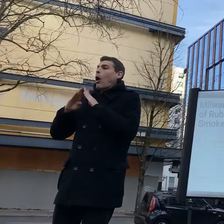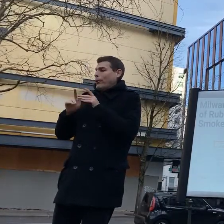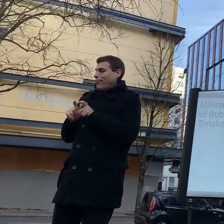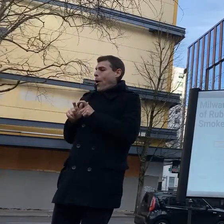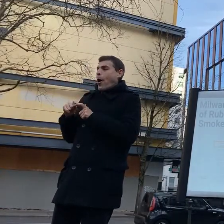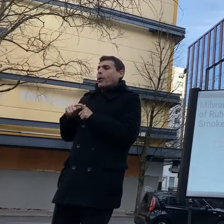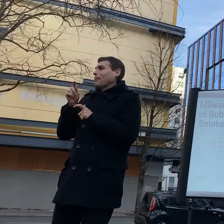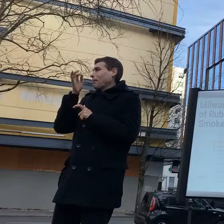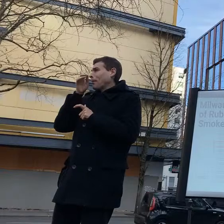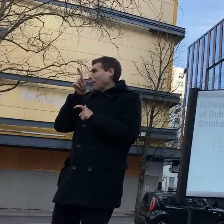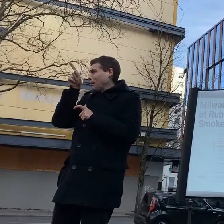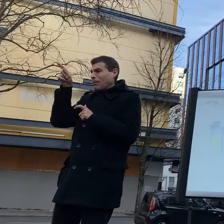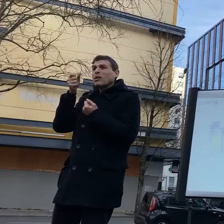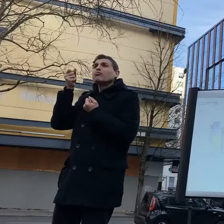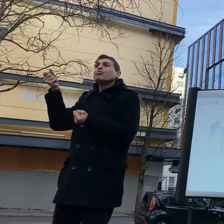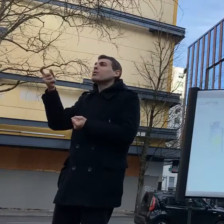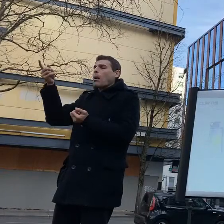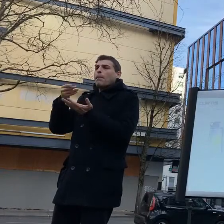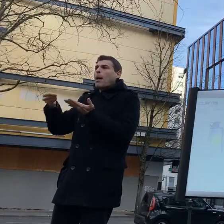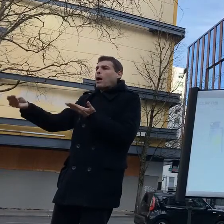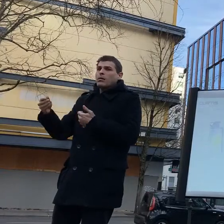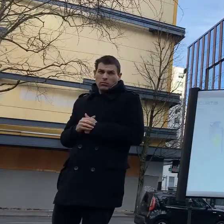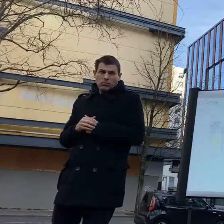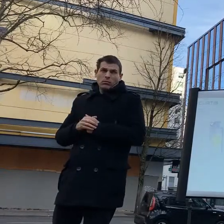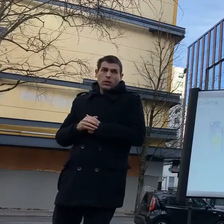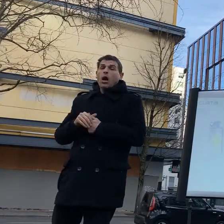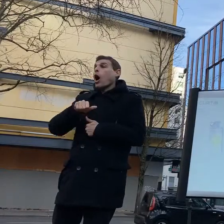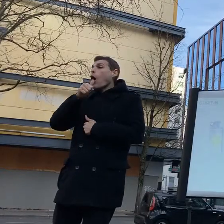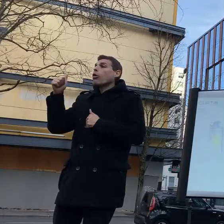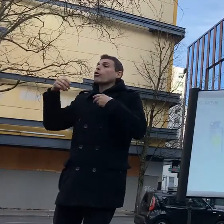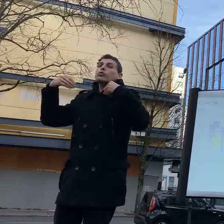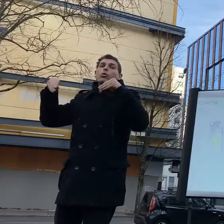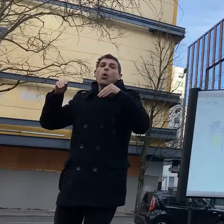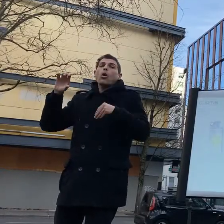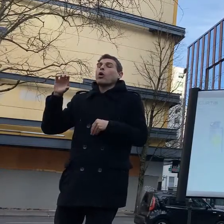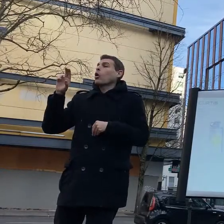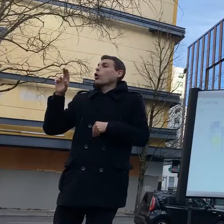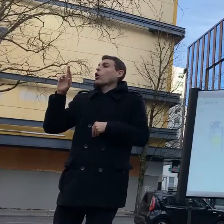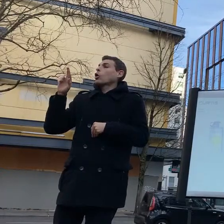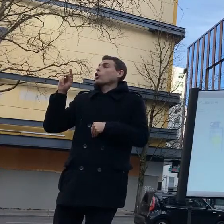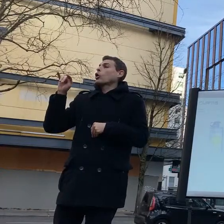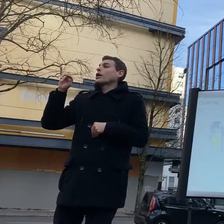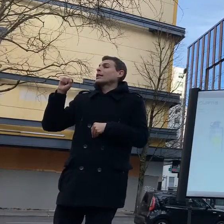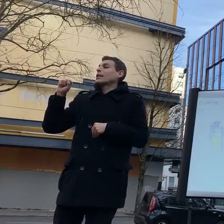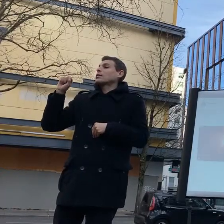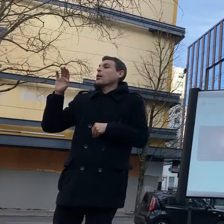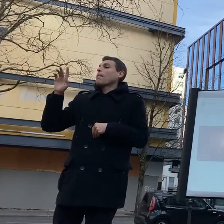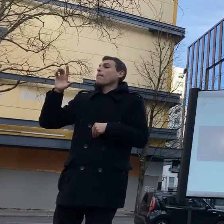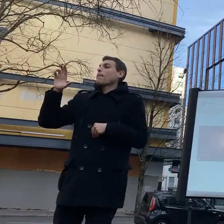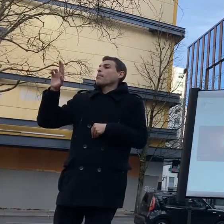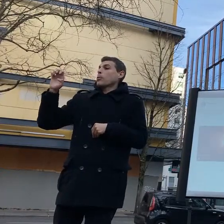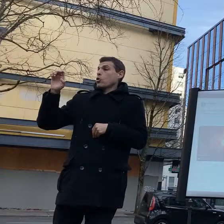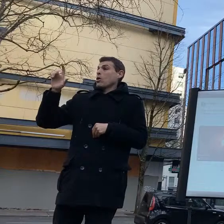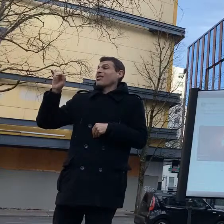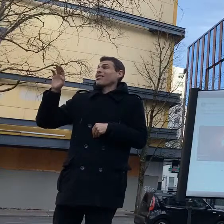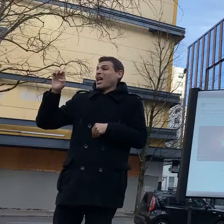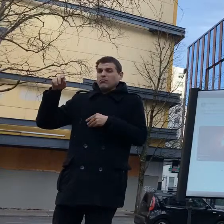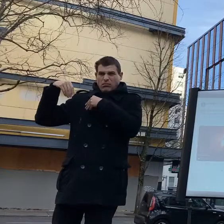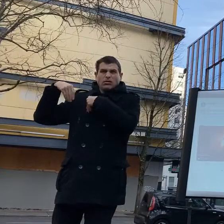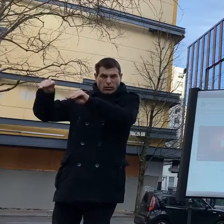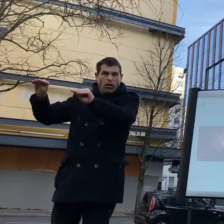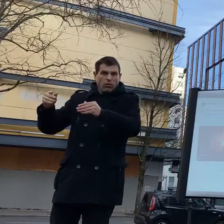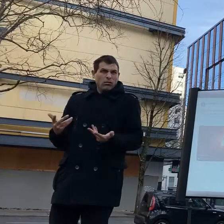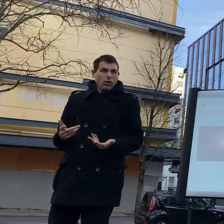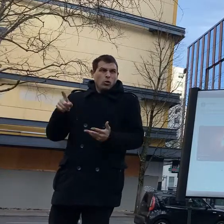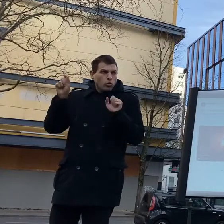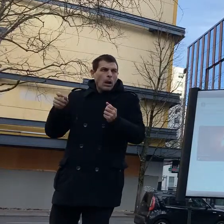themselves up with potential riot control agents like smoke that they have gone and made the decision to buy a